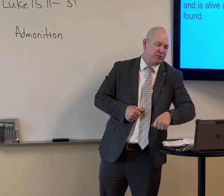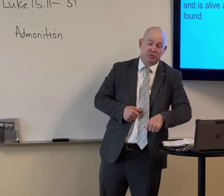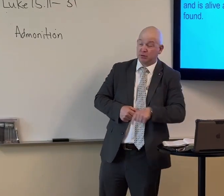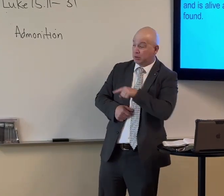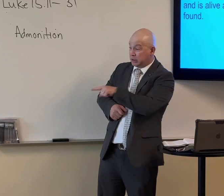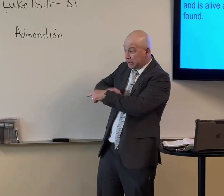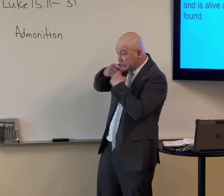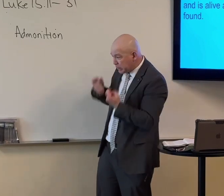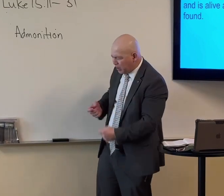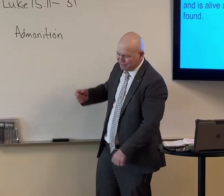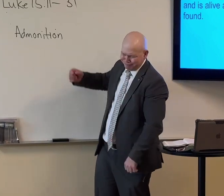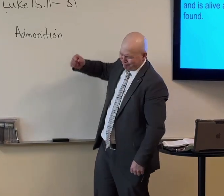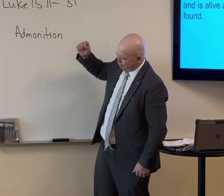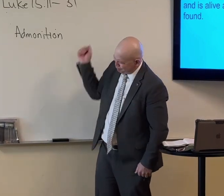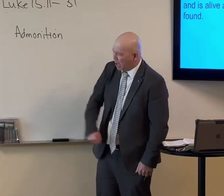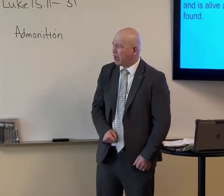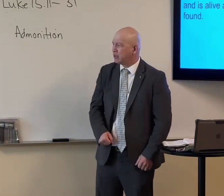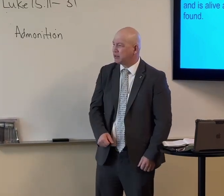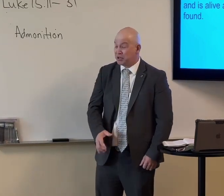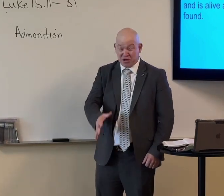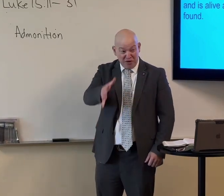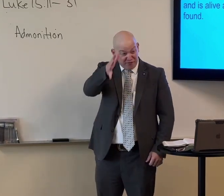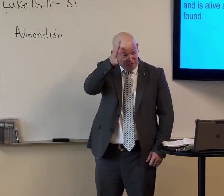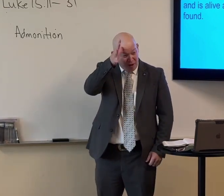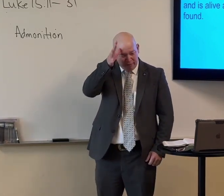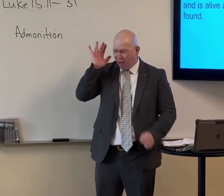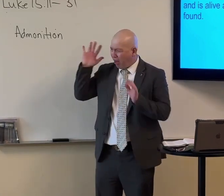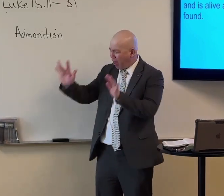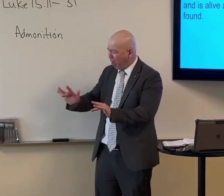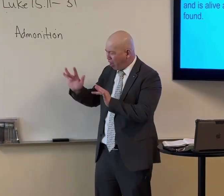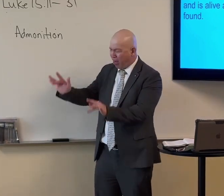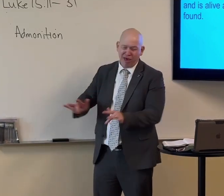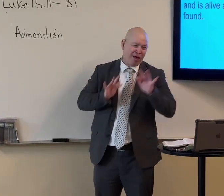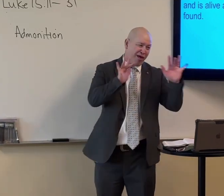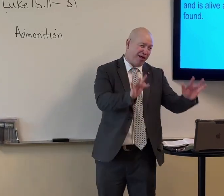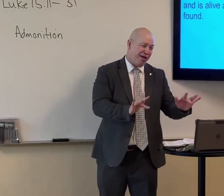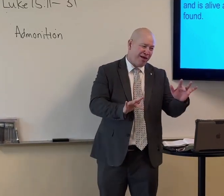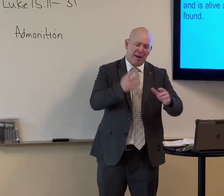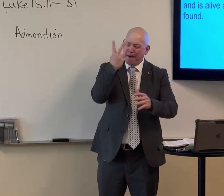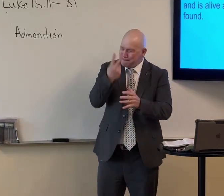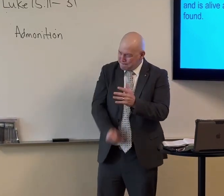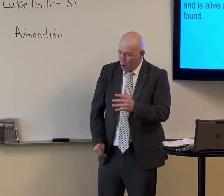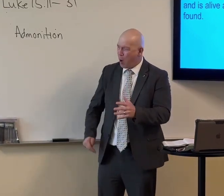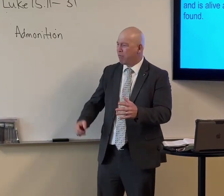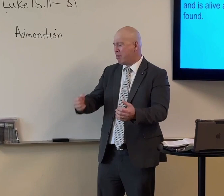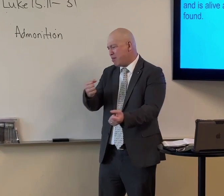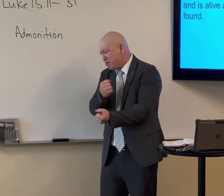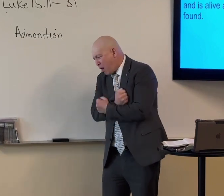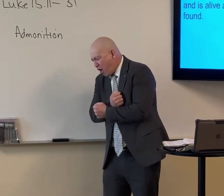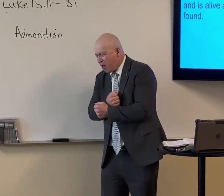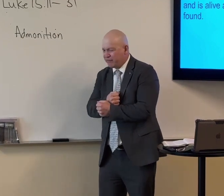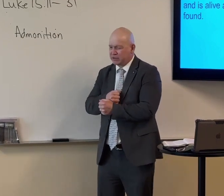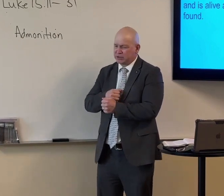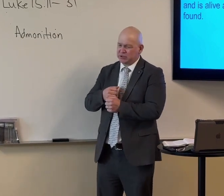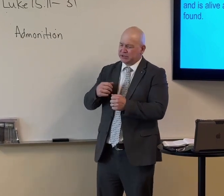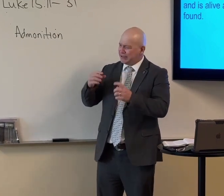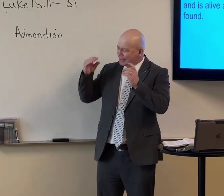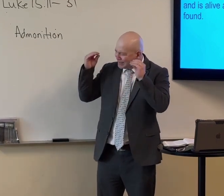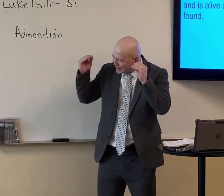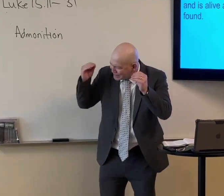Did this one sin? Yes. Did the other one sin? Yes. But the father was merciful to both. Was loving to